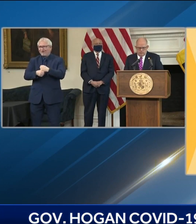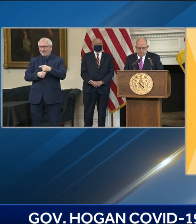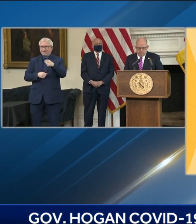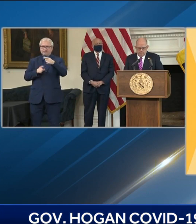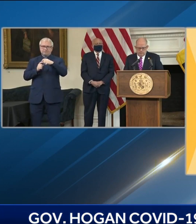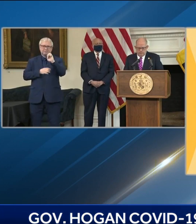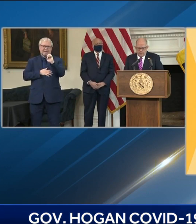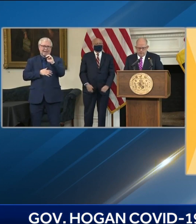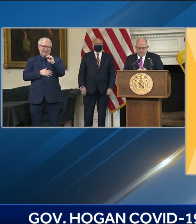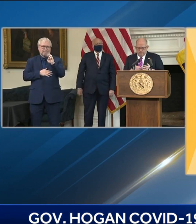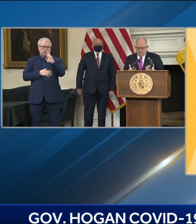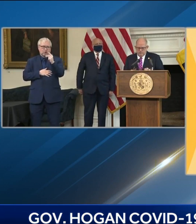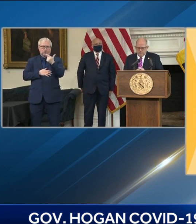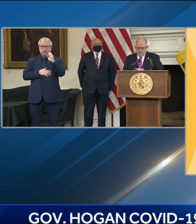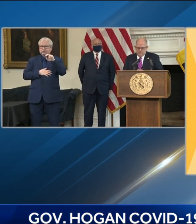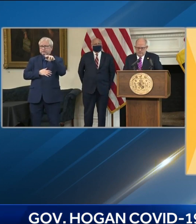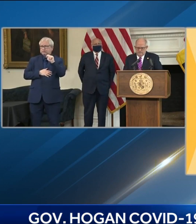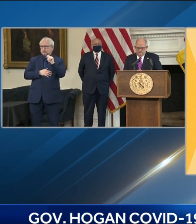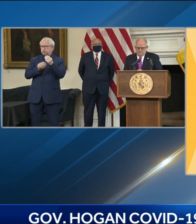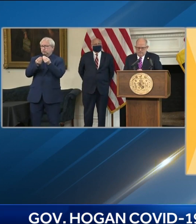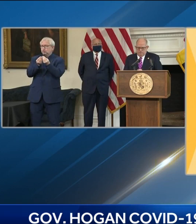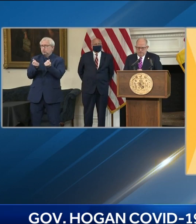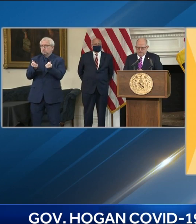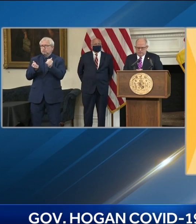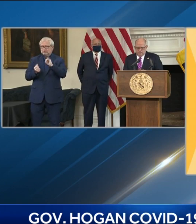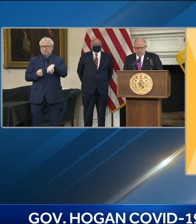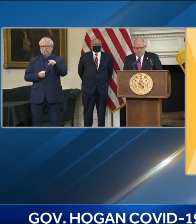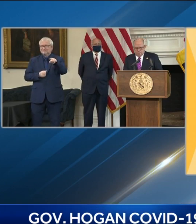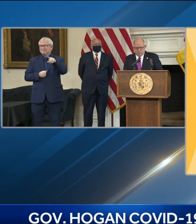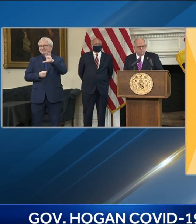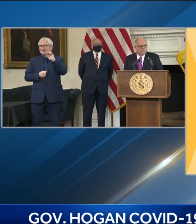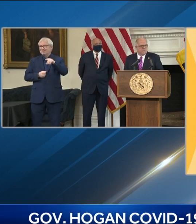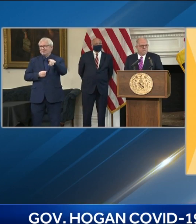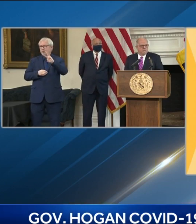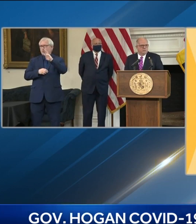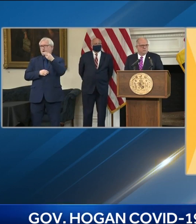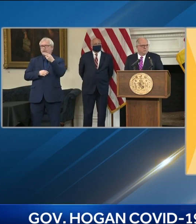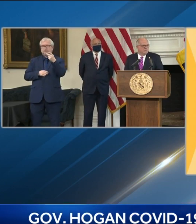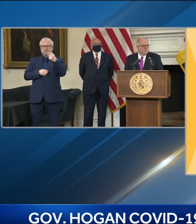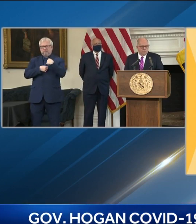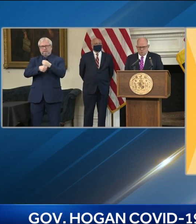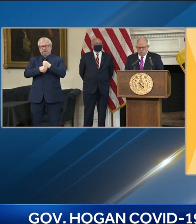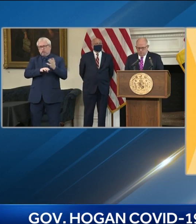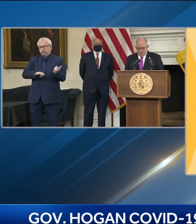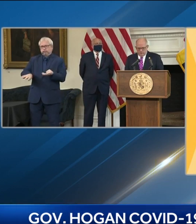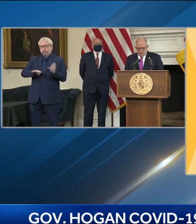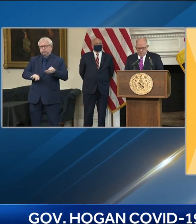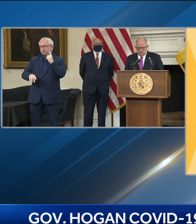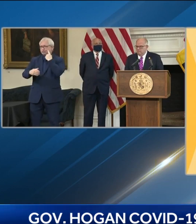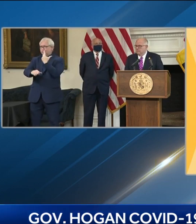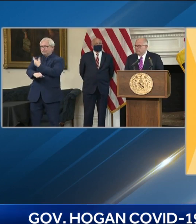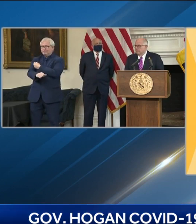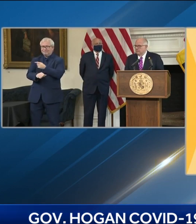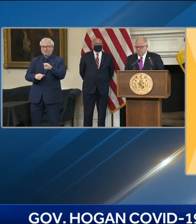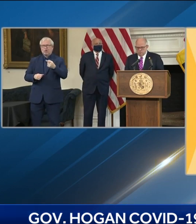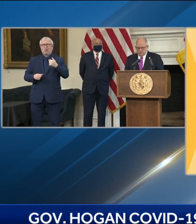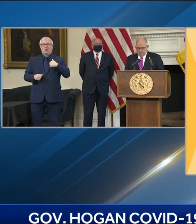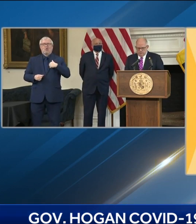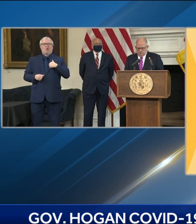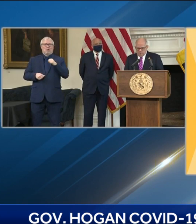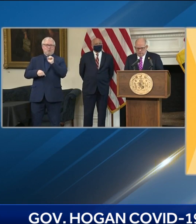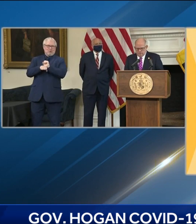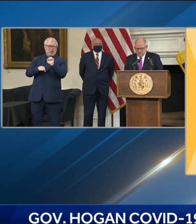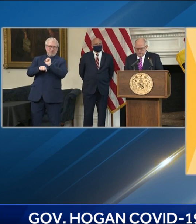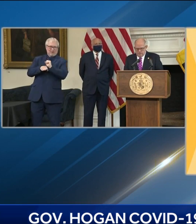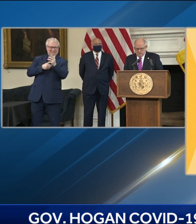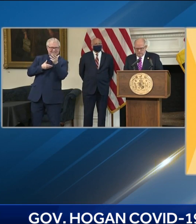White House to get other manufacturers to help with the production of some of the approved vaccines. And I was